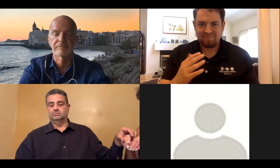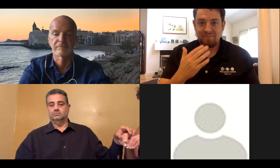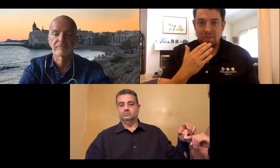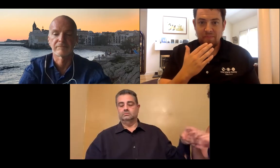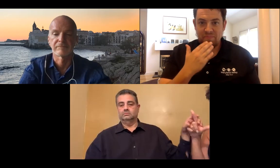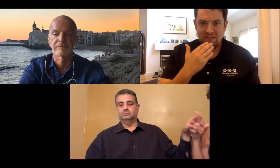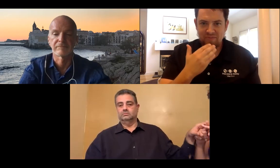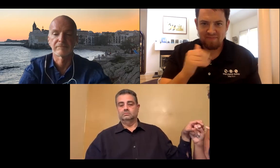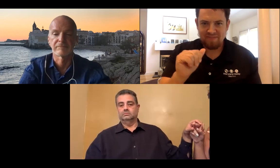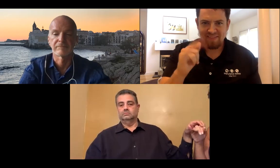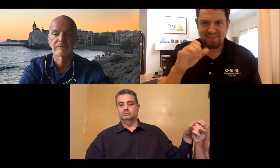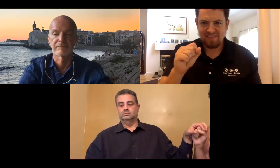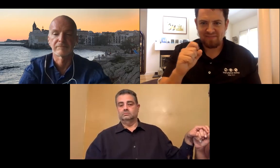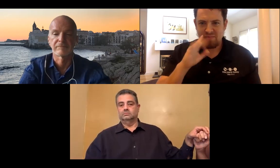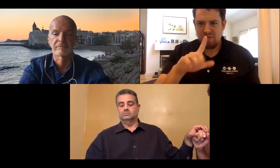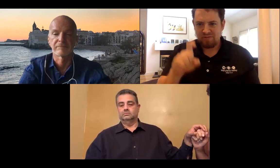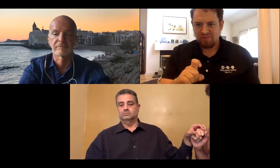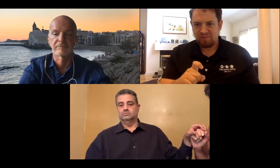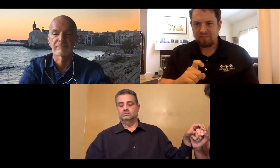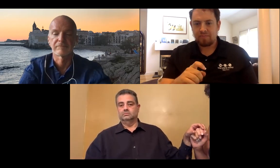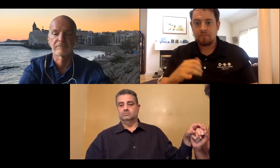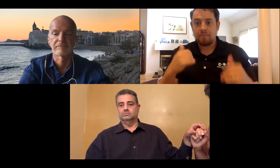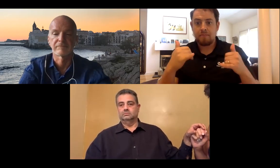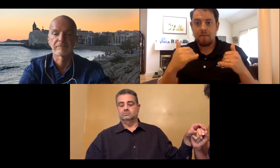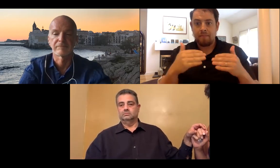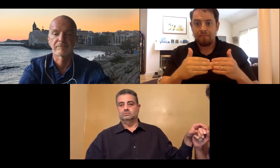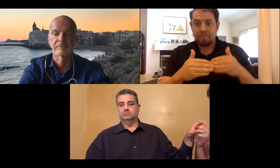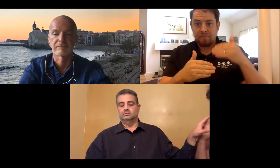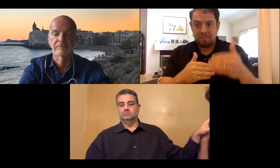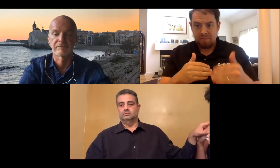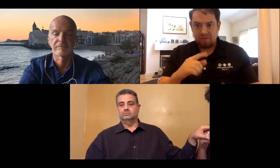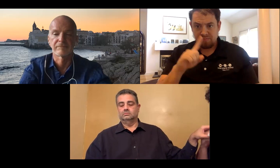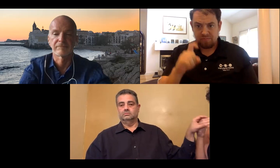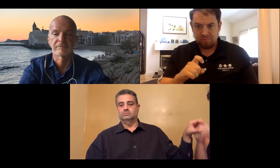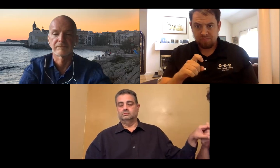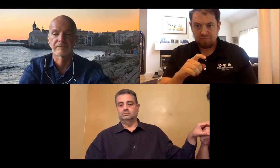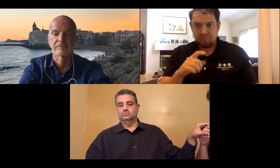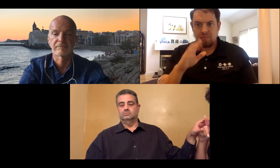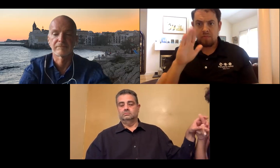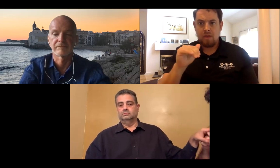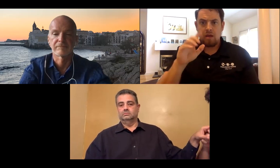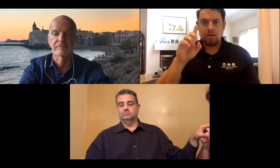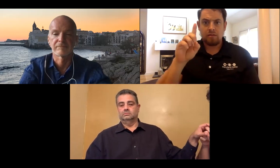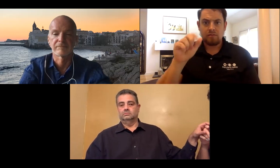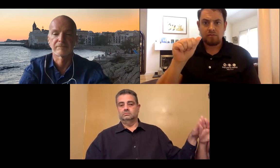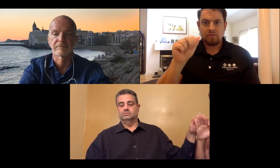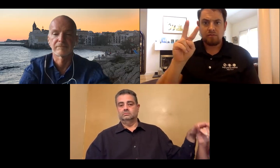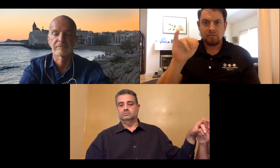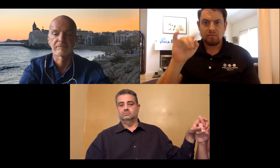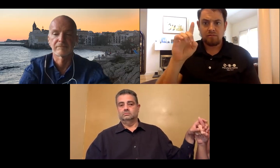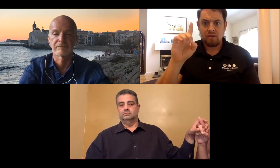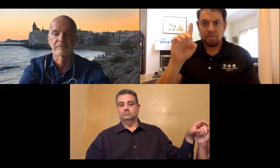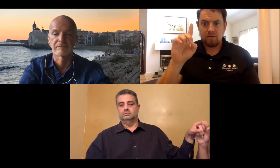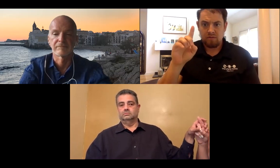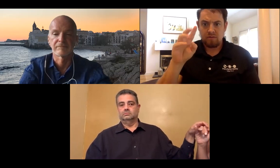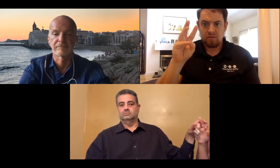that service on an immediate basis. This is Travis.